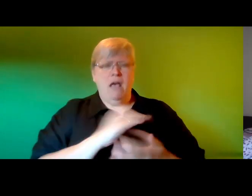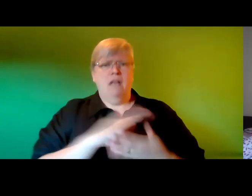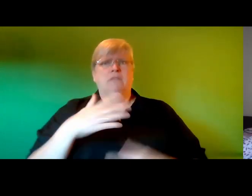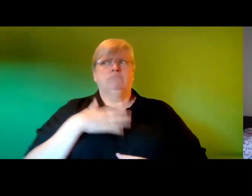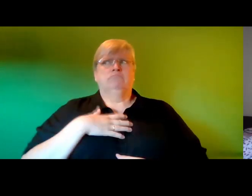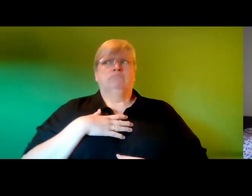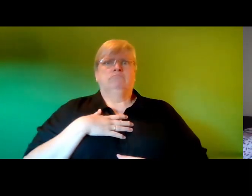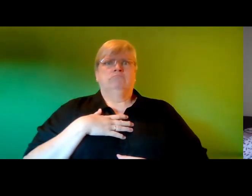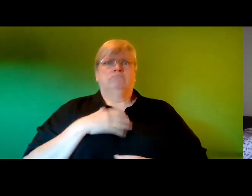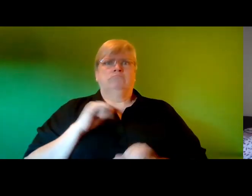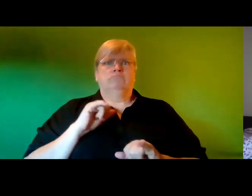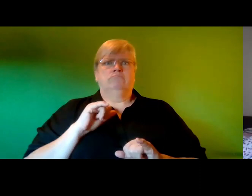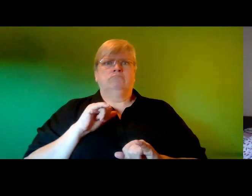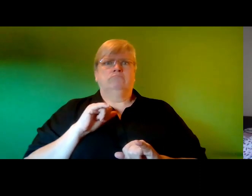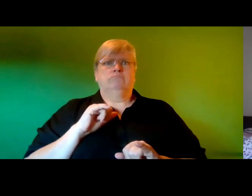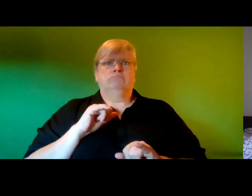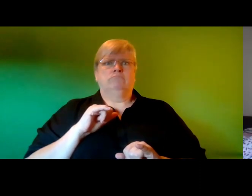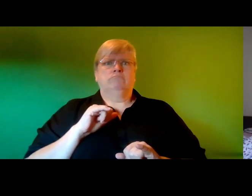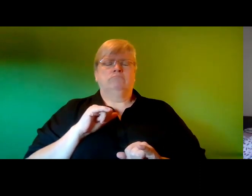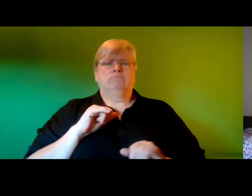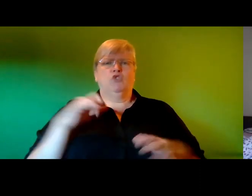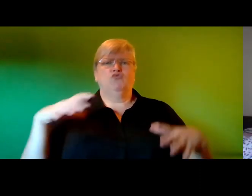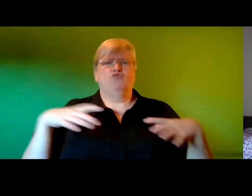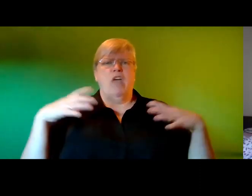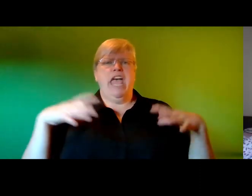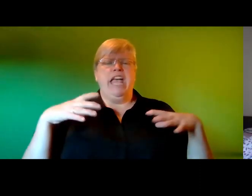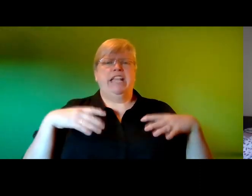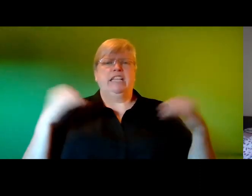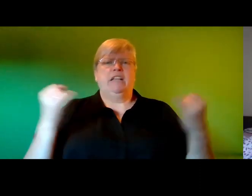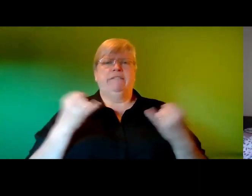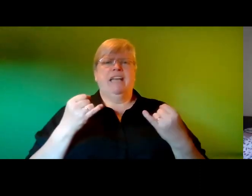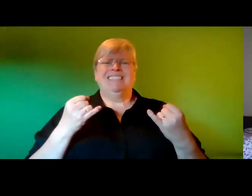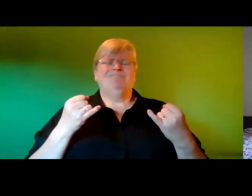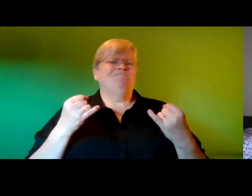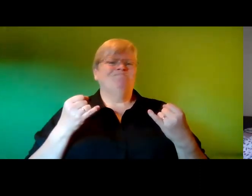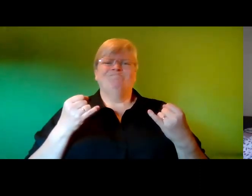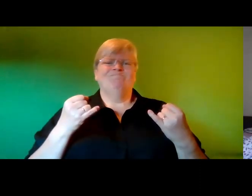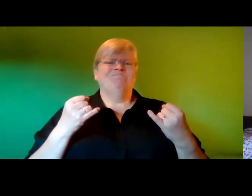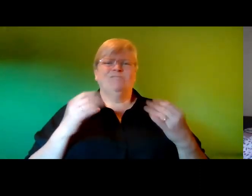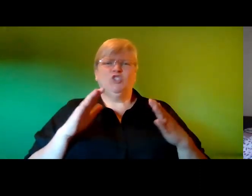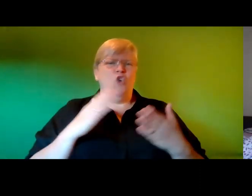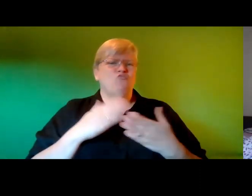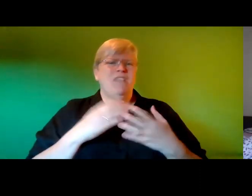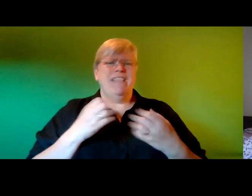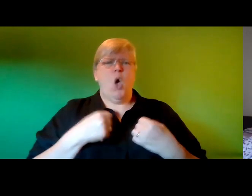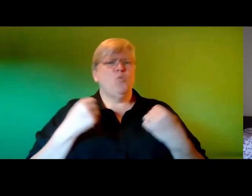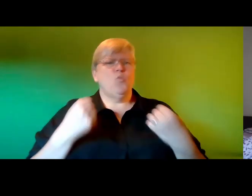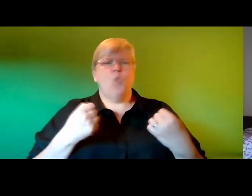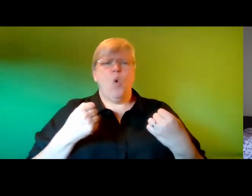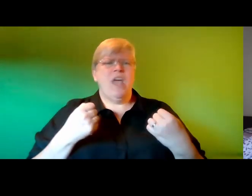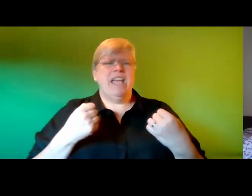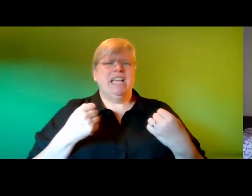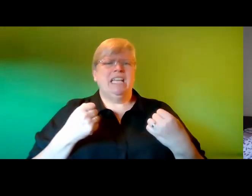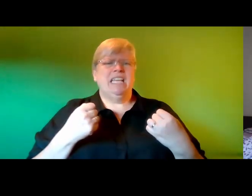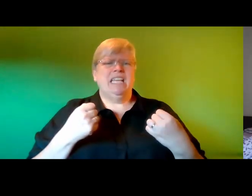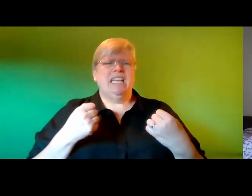wizard's voice still standing wide-legged in a pose that didn't come off quite as heroic as galahad had hoped it's a pool door